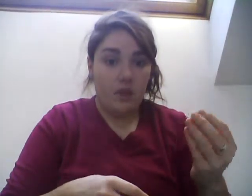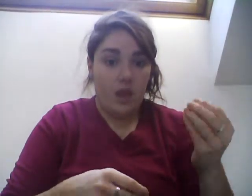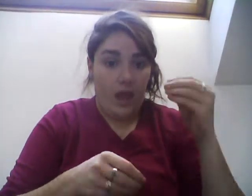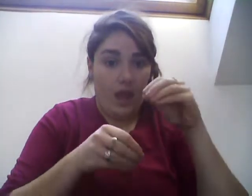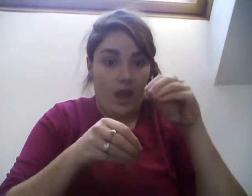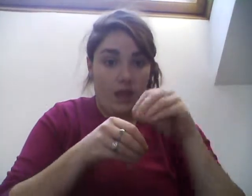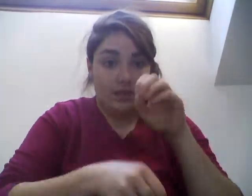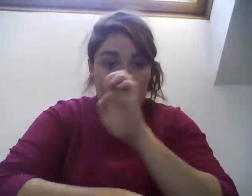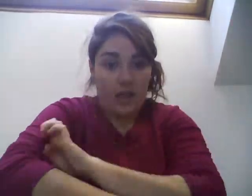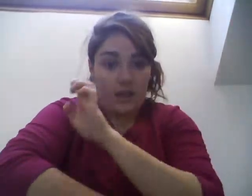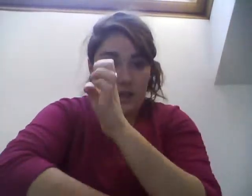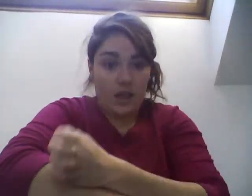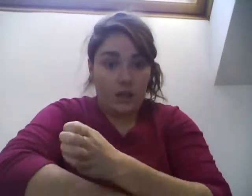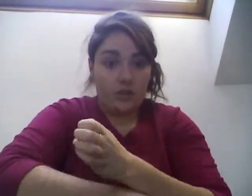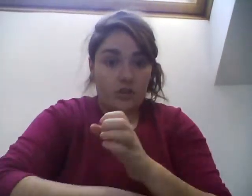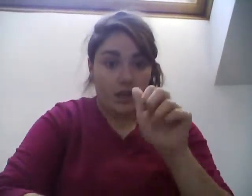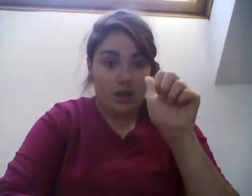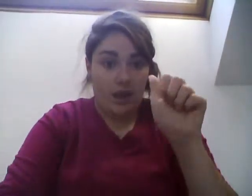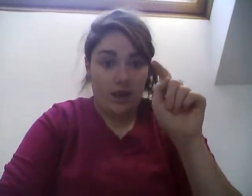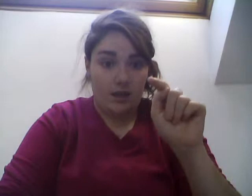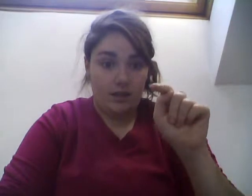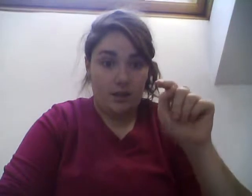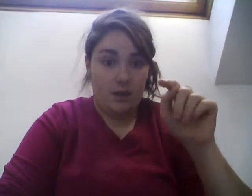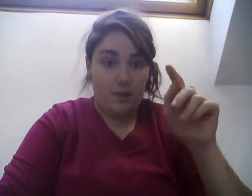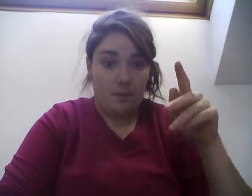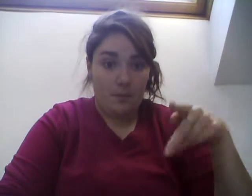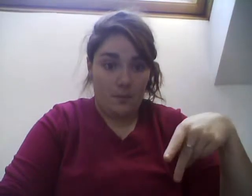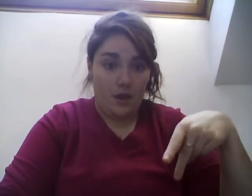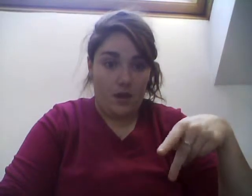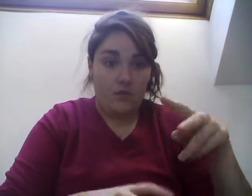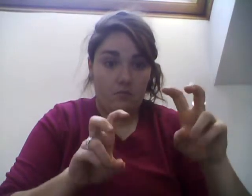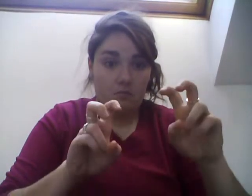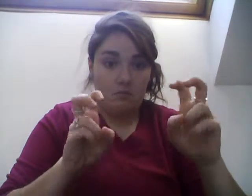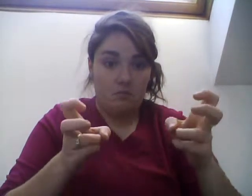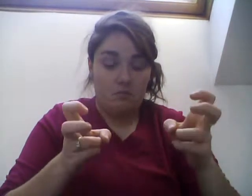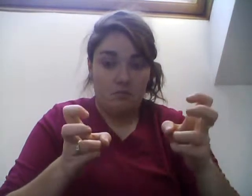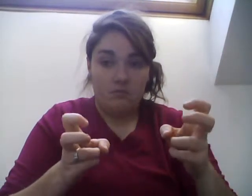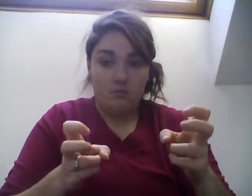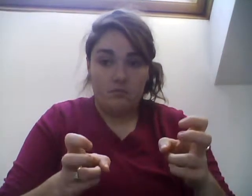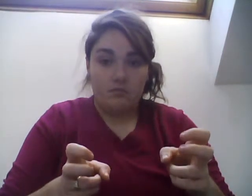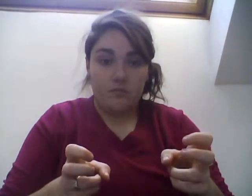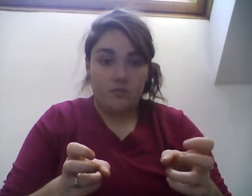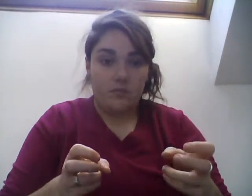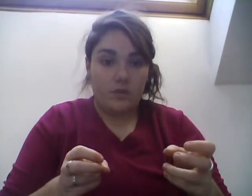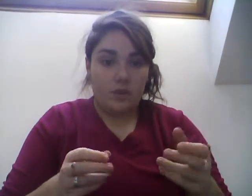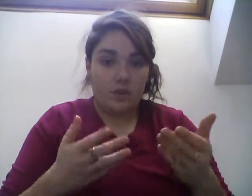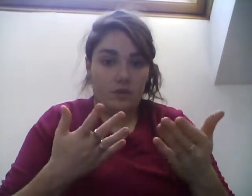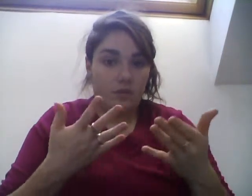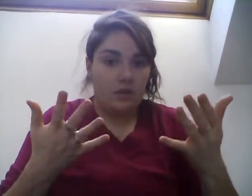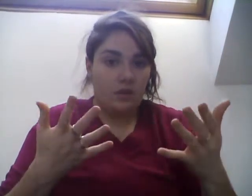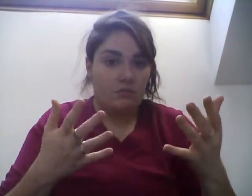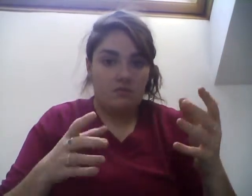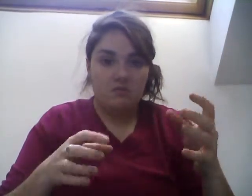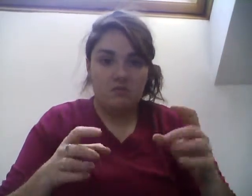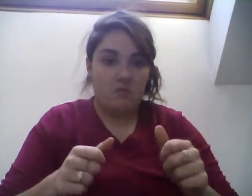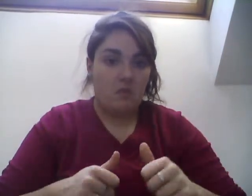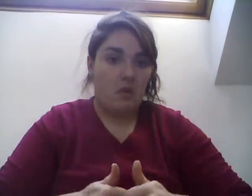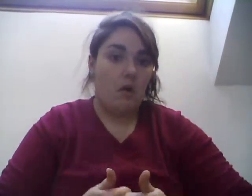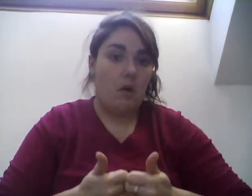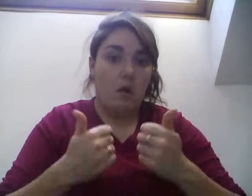source of energy. Now, the materials, you'll notice, are the exact opposite in terms of the carbon. So you'll see this carbon